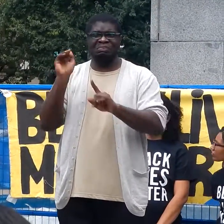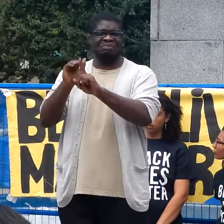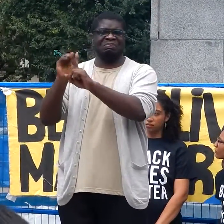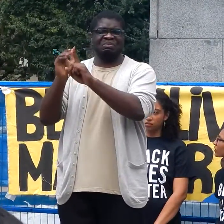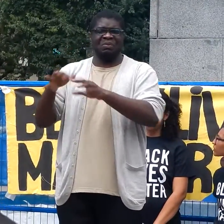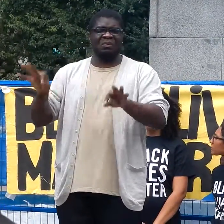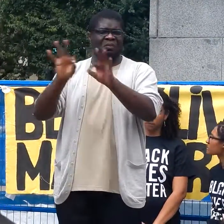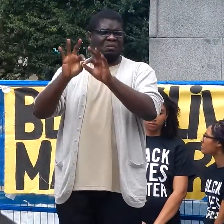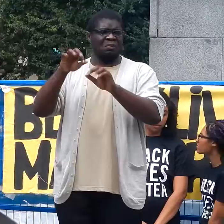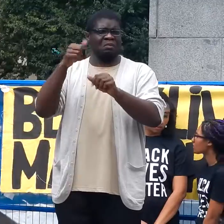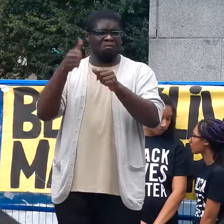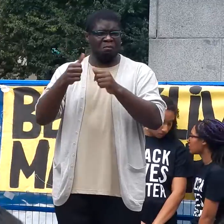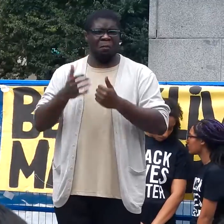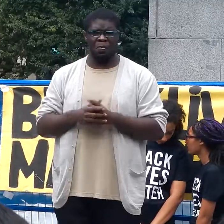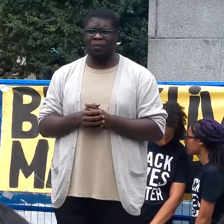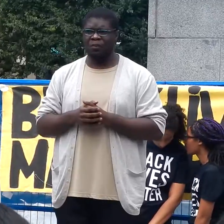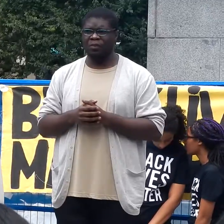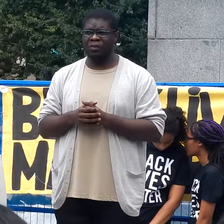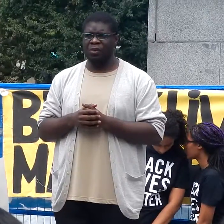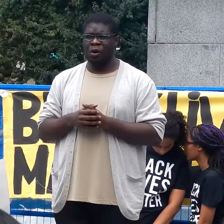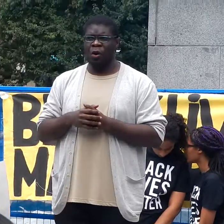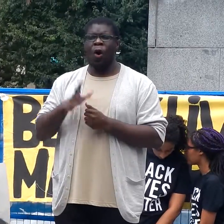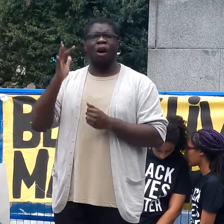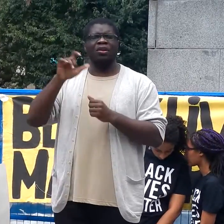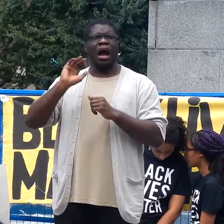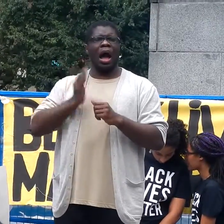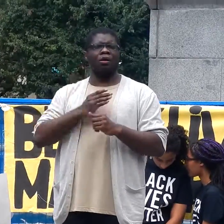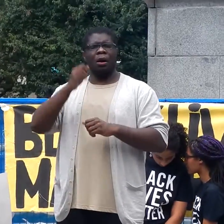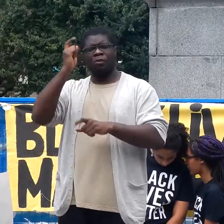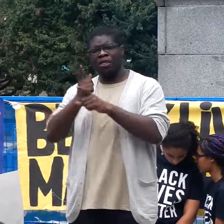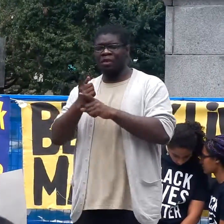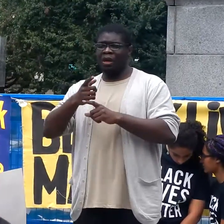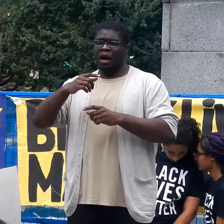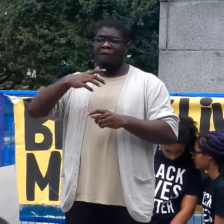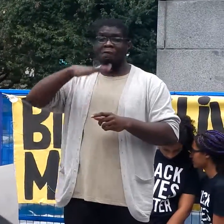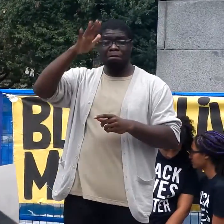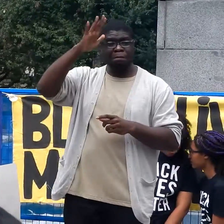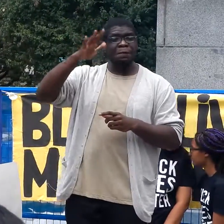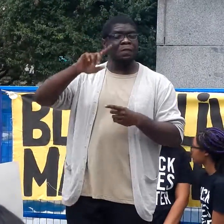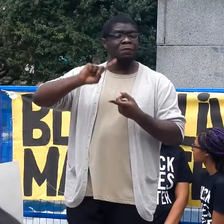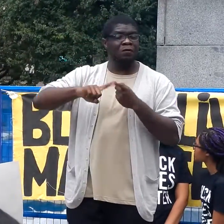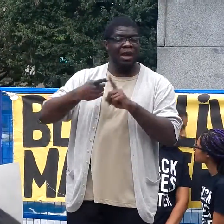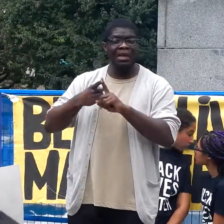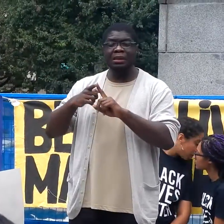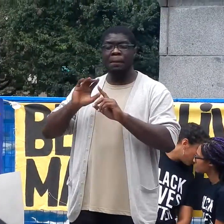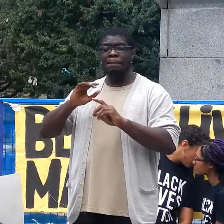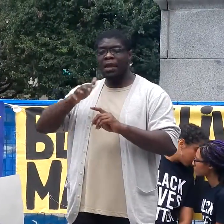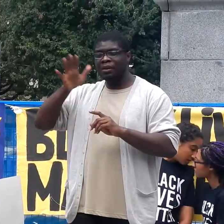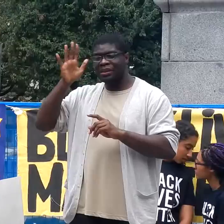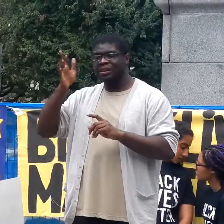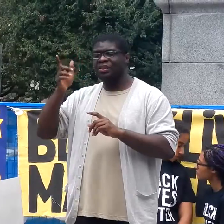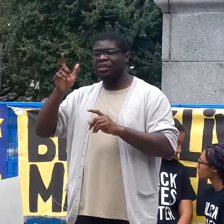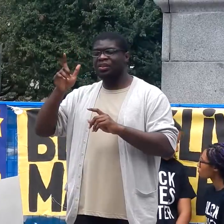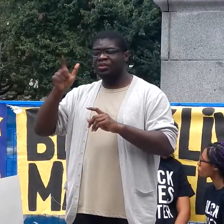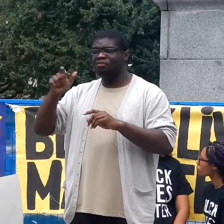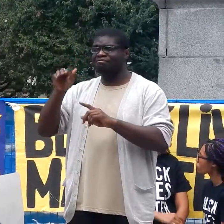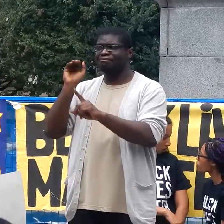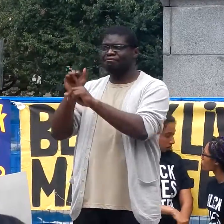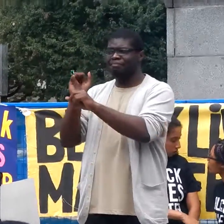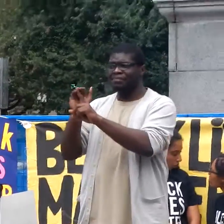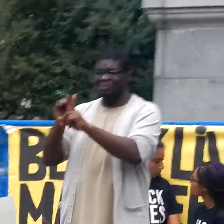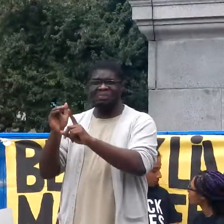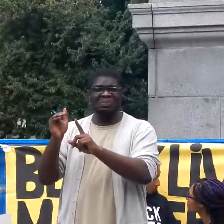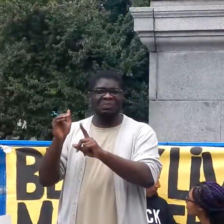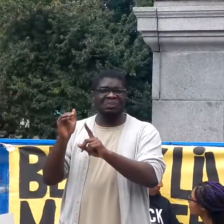we sacrifice some of our own our friends our brothers our parents and our children to have a semblance of the acceptance and love that white